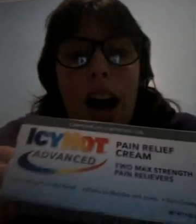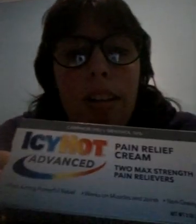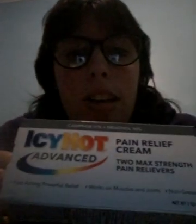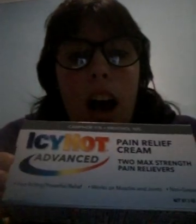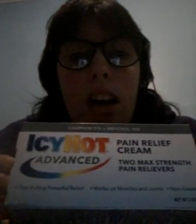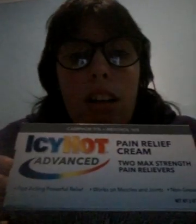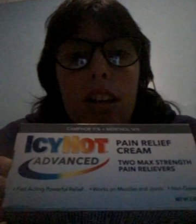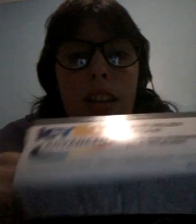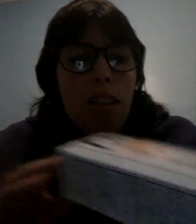Hysterot